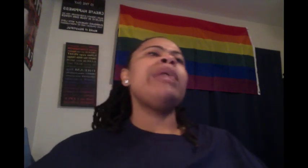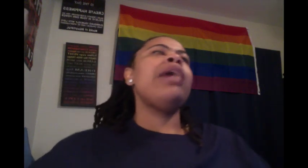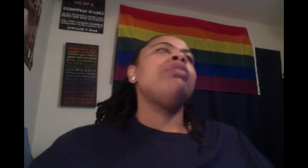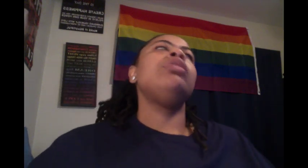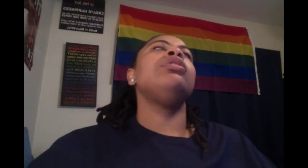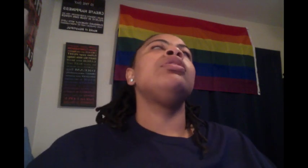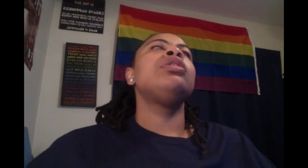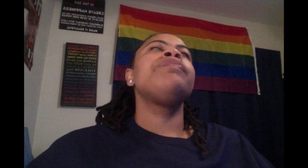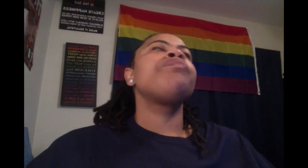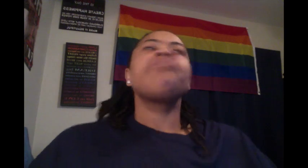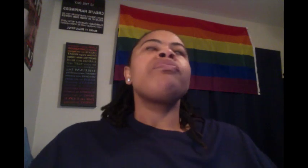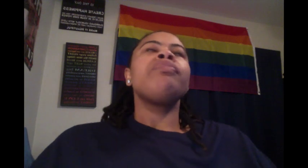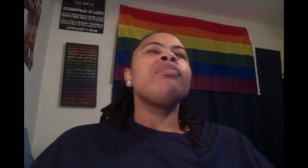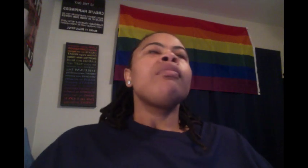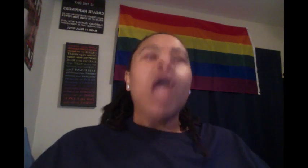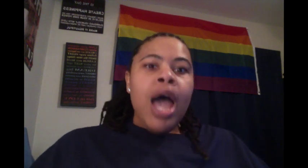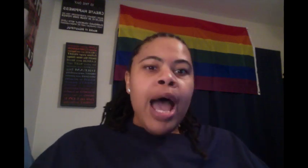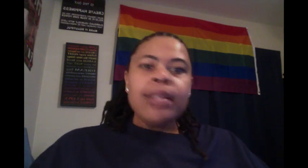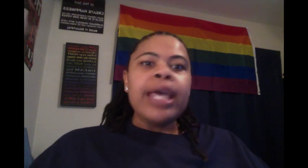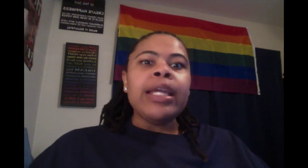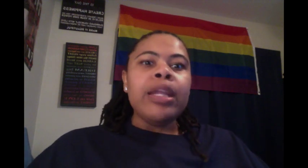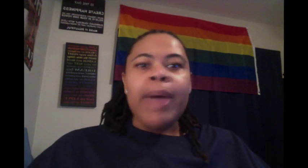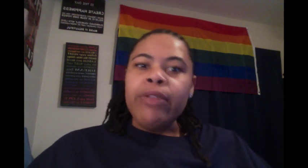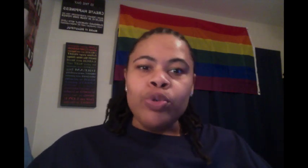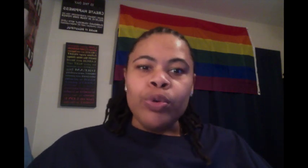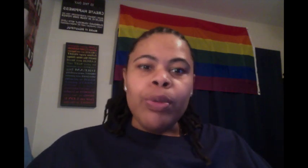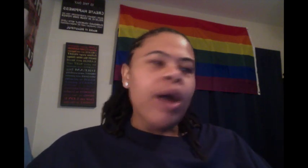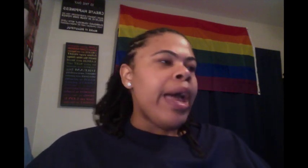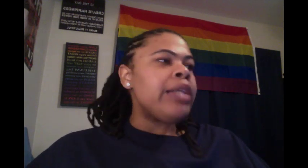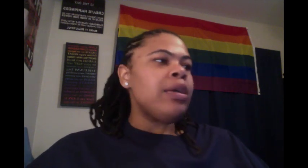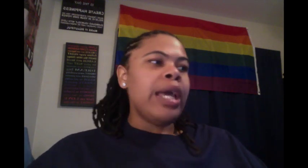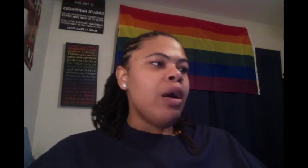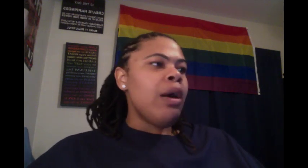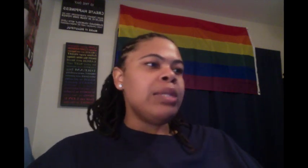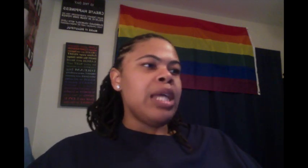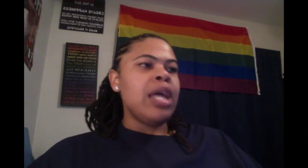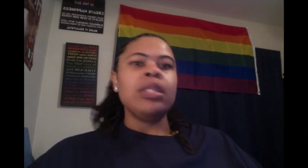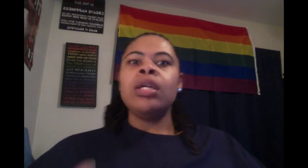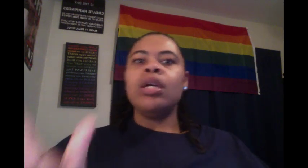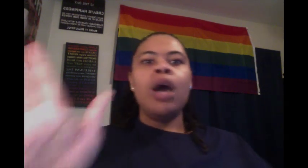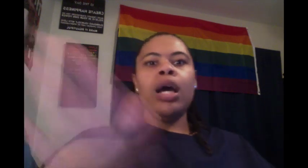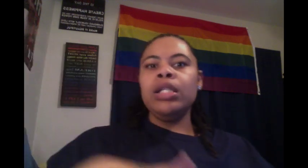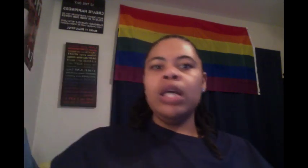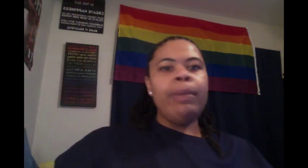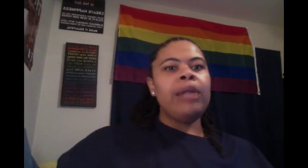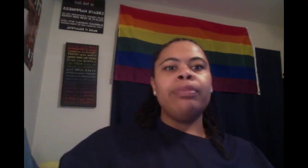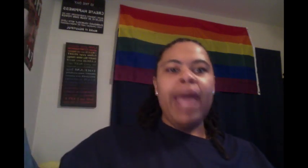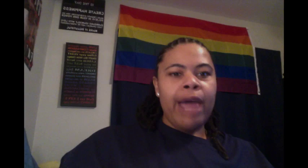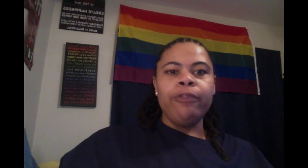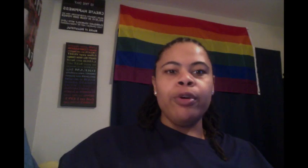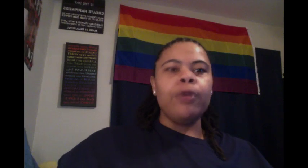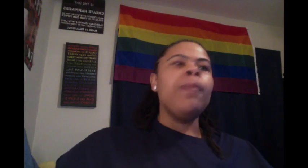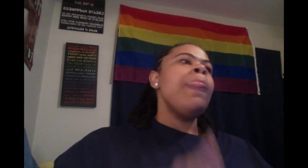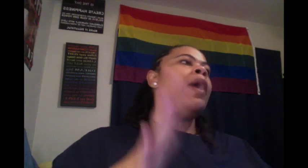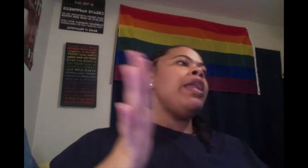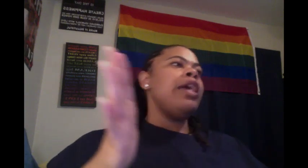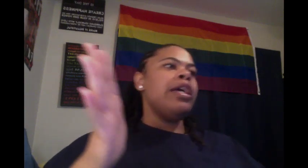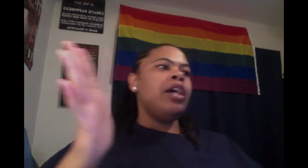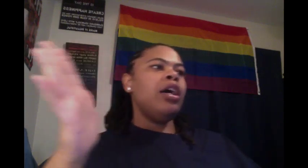like, oh, I'll take it in the bathroom. Okay. So they go upstairs. Hunter come out the bathroom. And then, um,